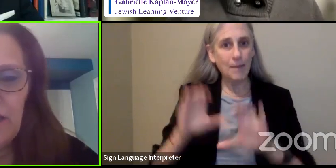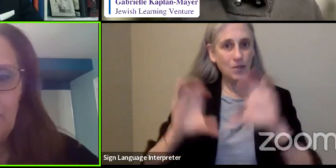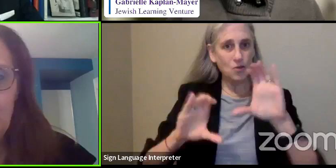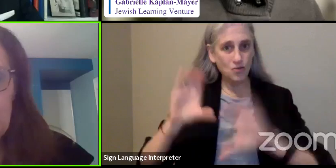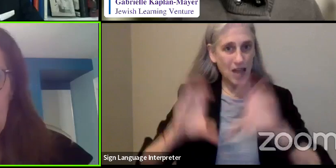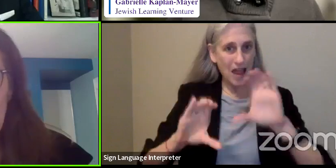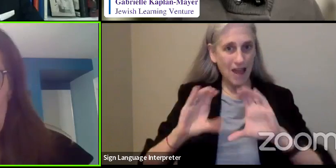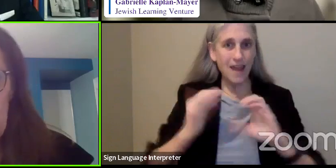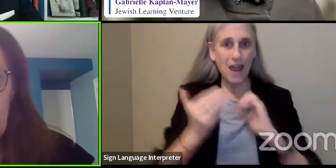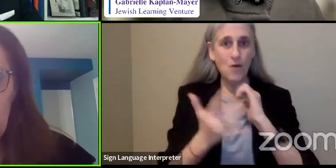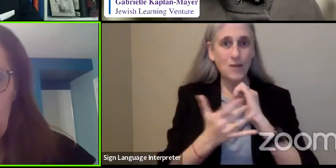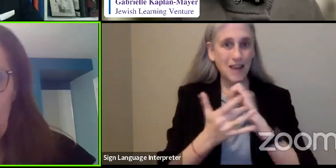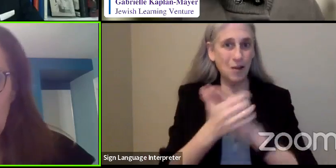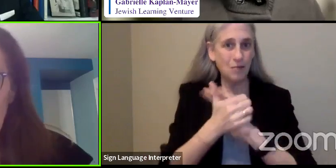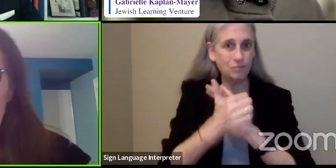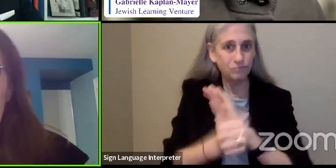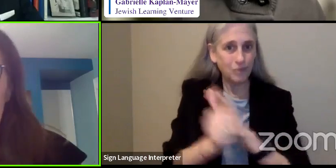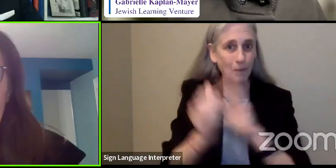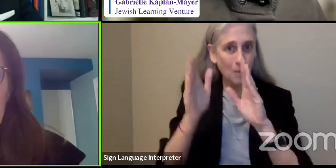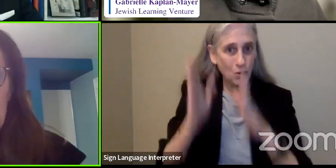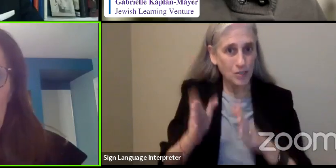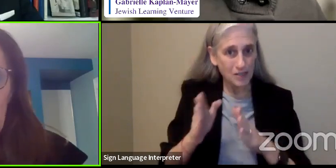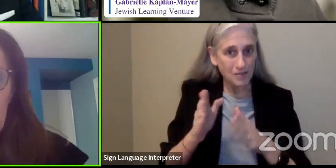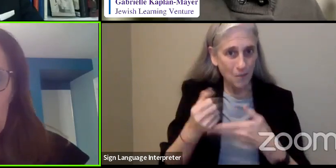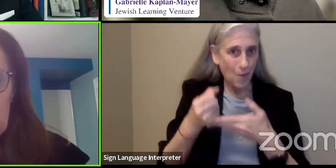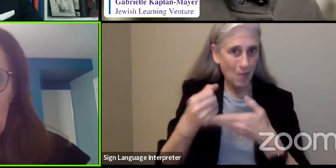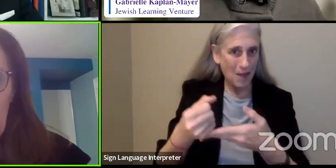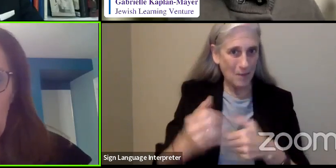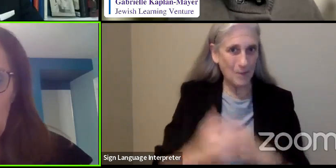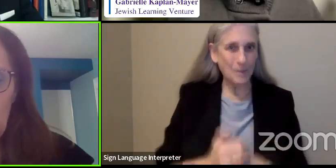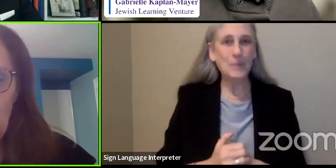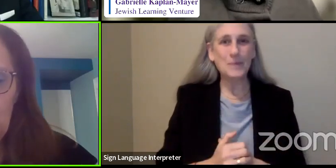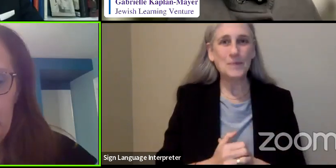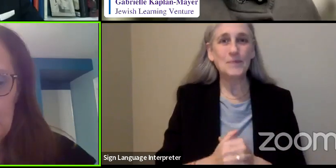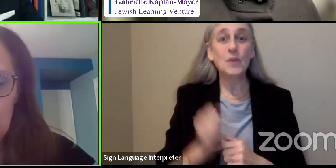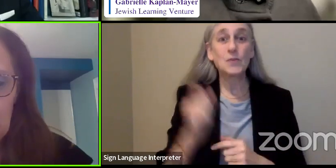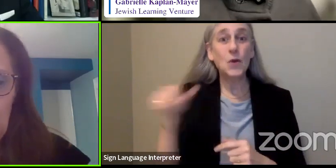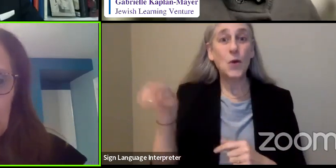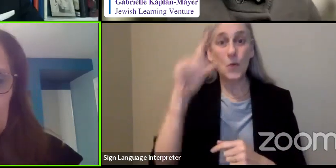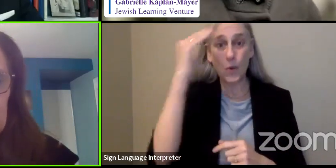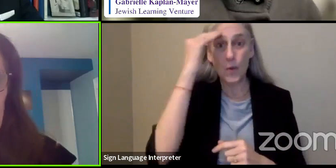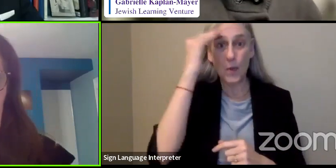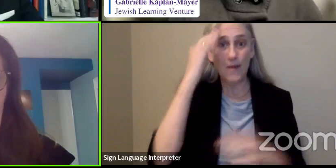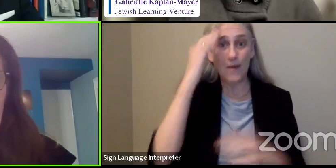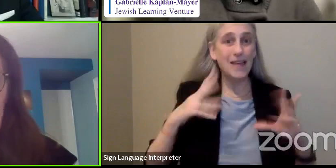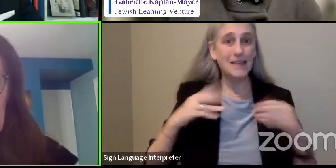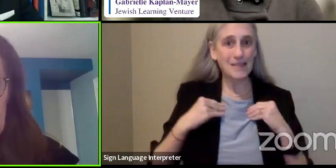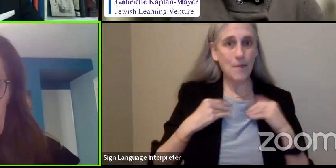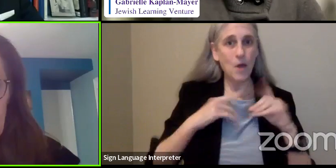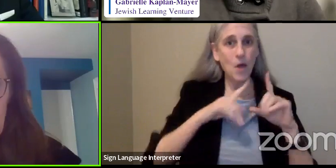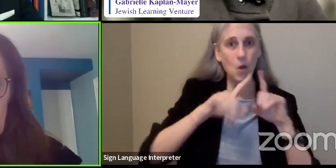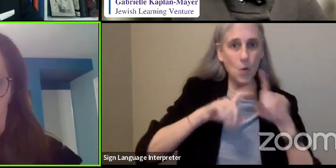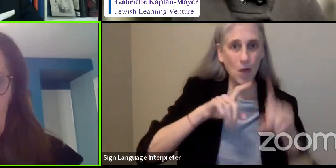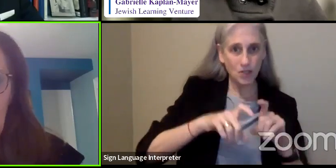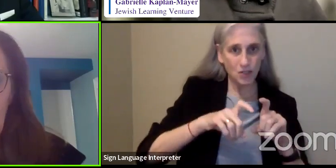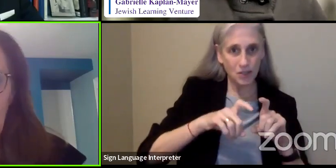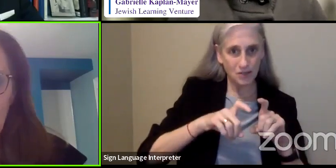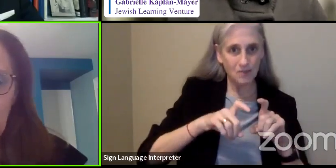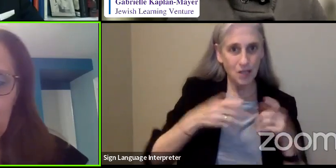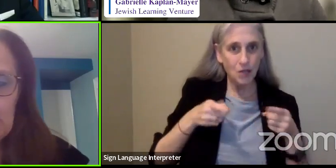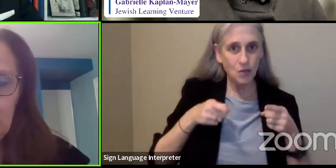person will try to help you out. Just so everyone is aware, we will be accepting questions throughout the presentation,